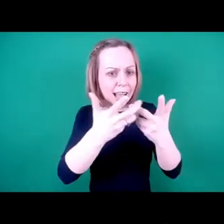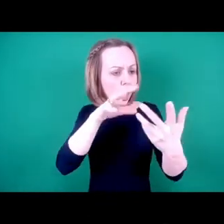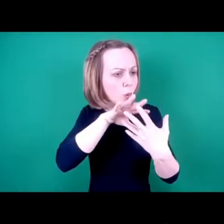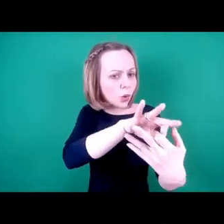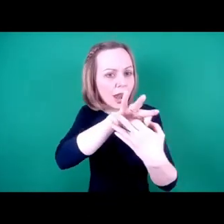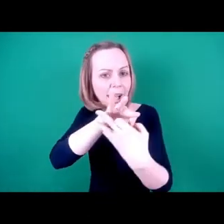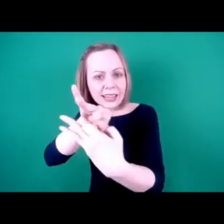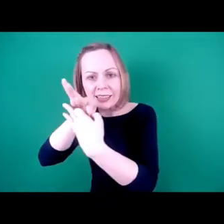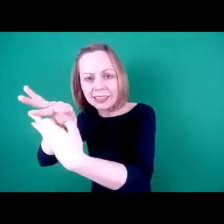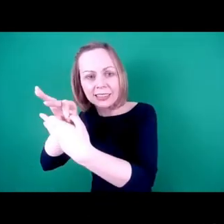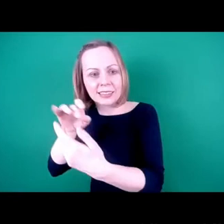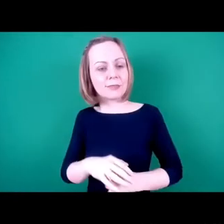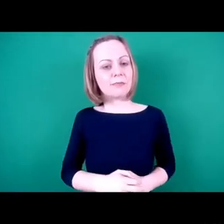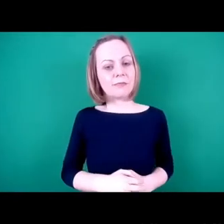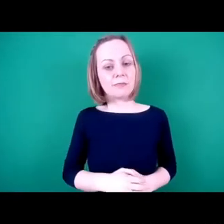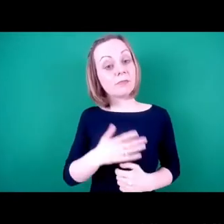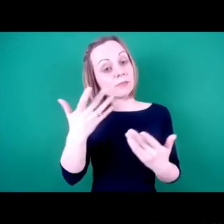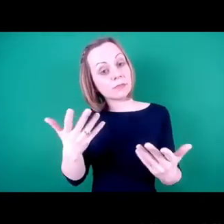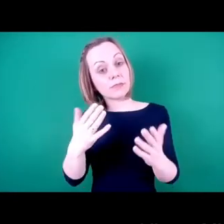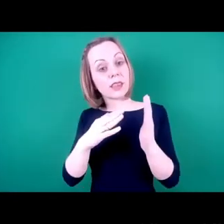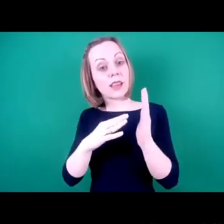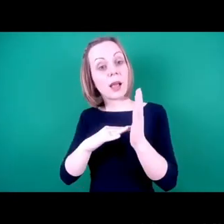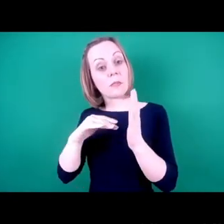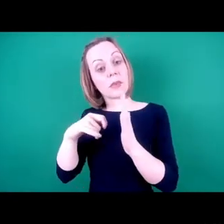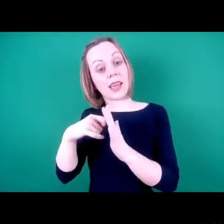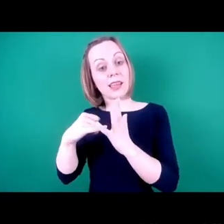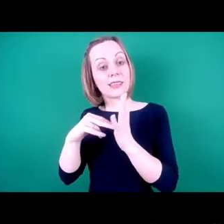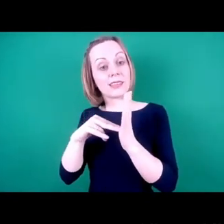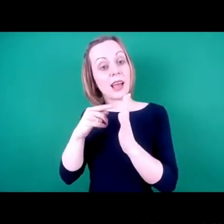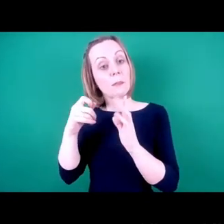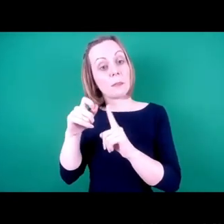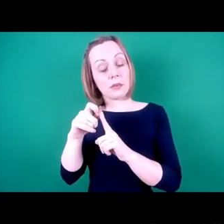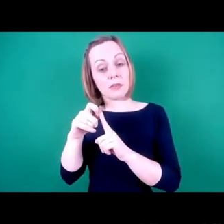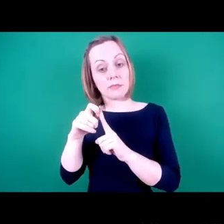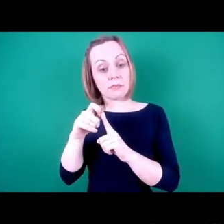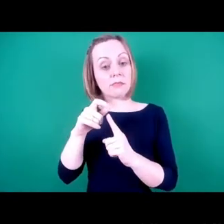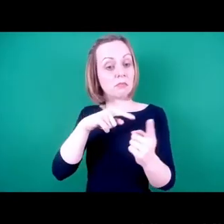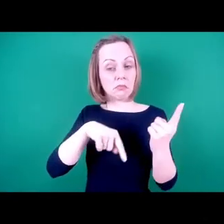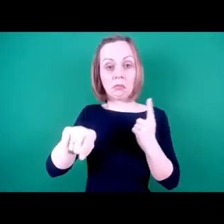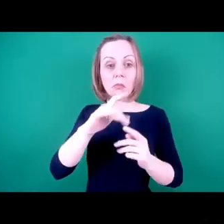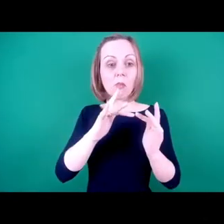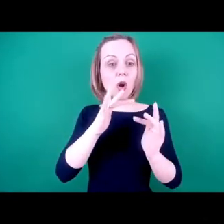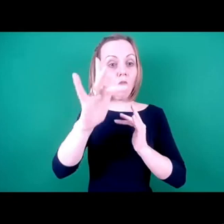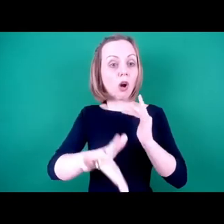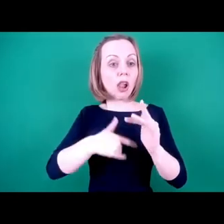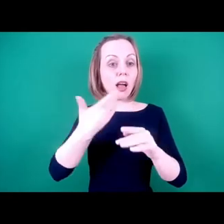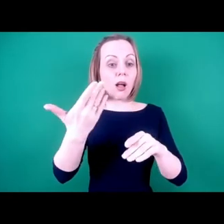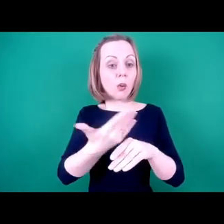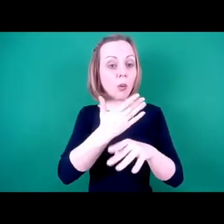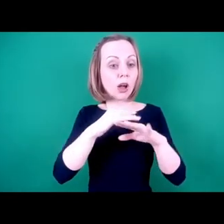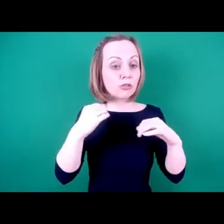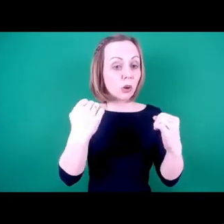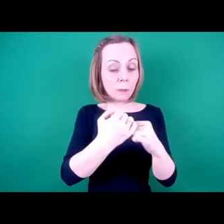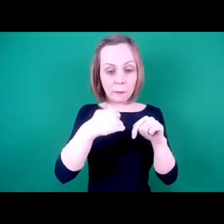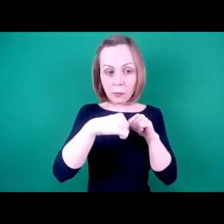people. Like at MK Snap, where we're now delivering online workshops across the week, thanks